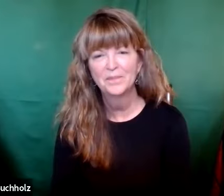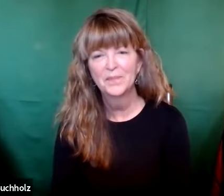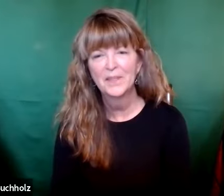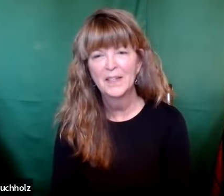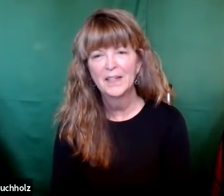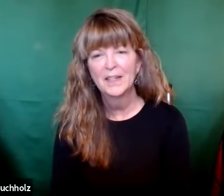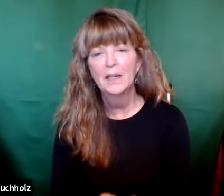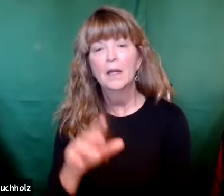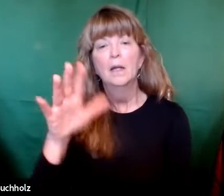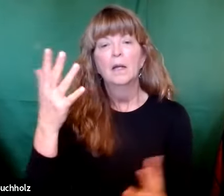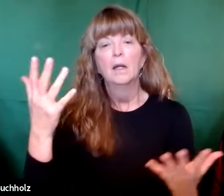Shame on them.